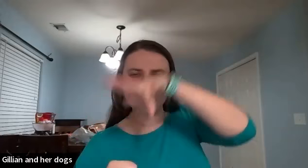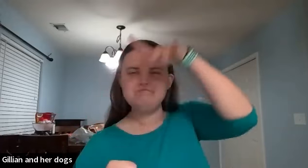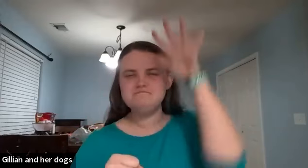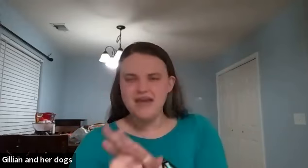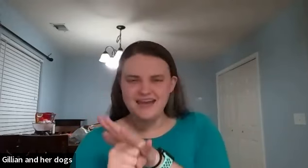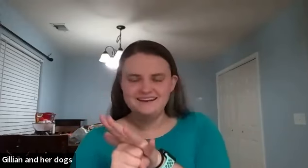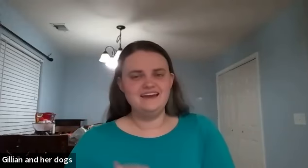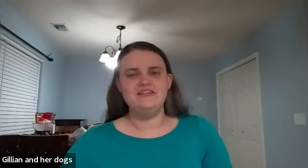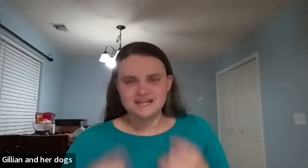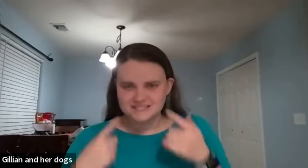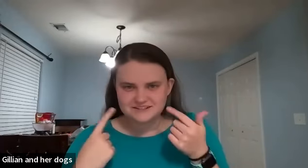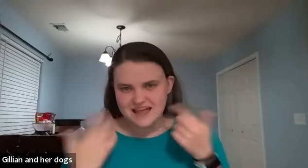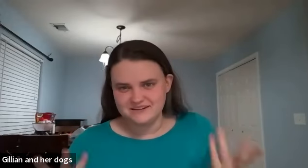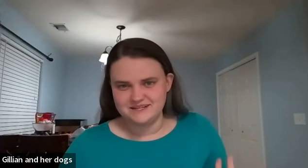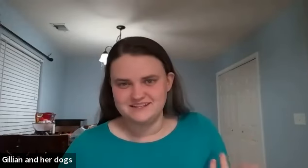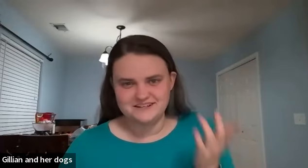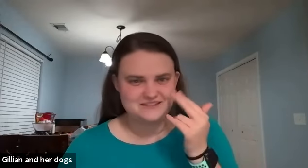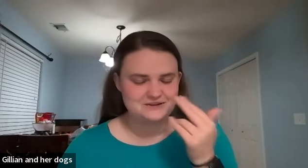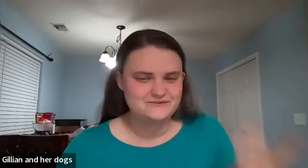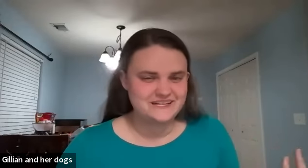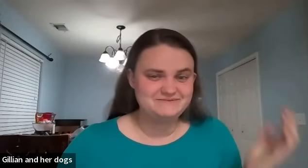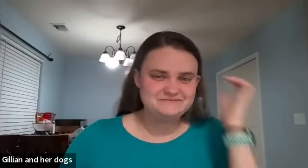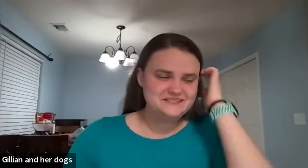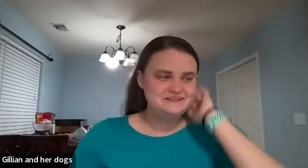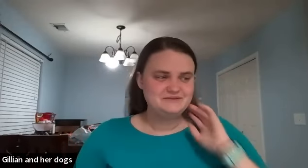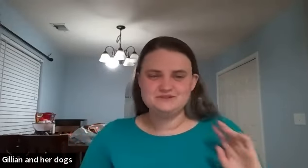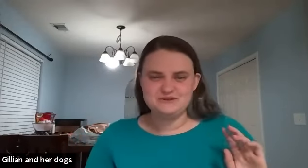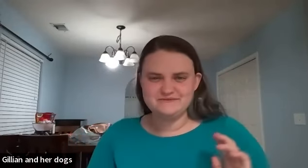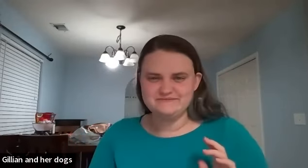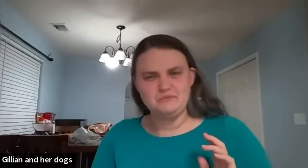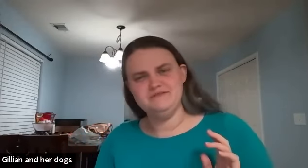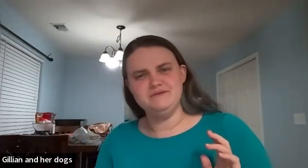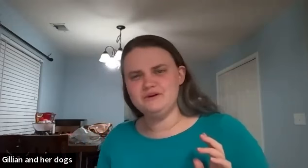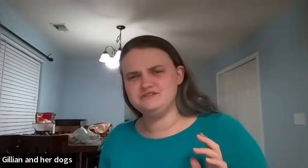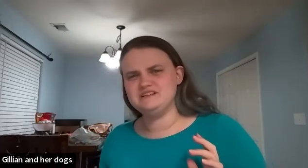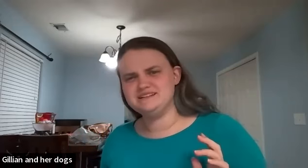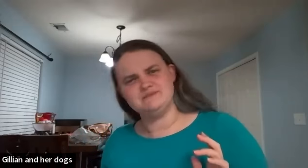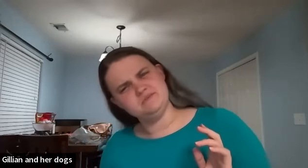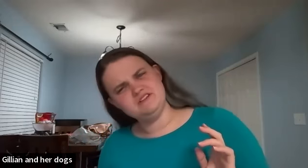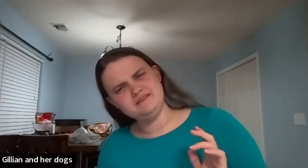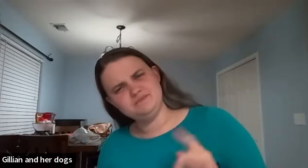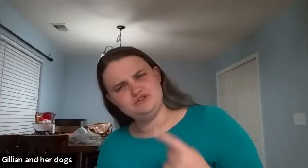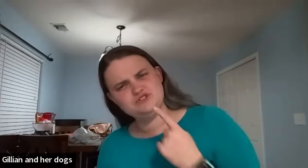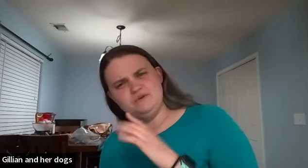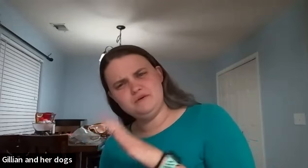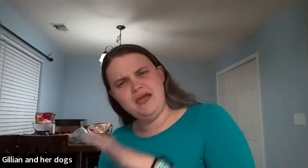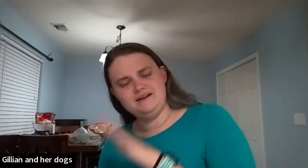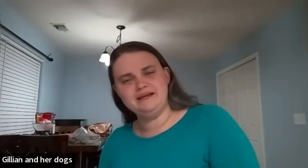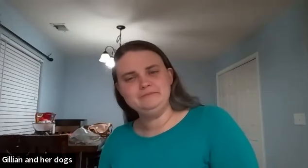and then i started laughing at myself because i thought it was funny which is always even more interesting because then people are like but you just told me you're mad i'm like